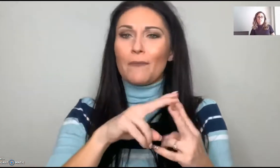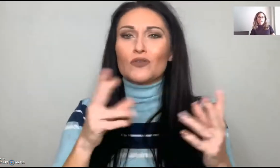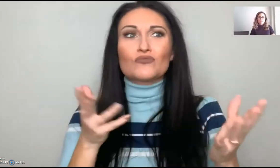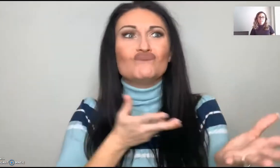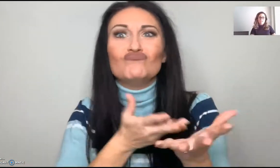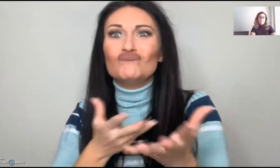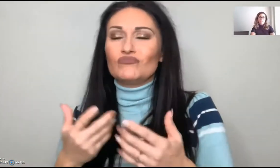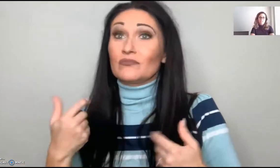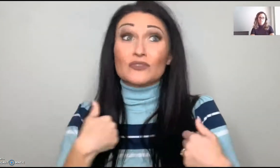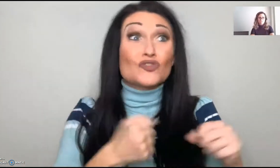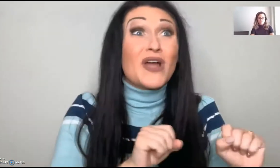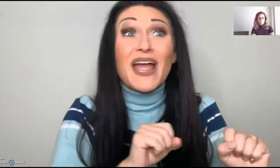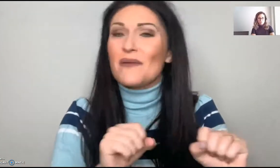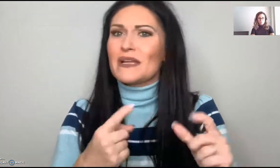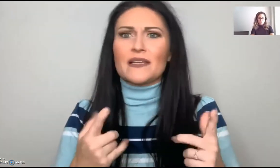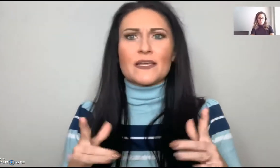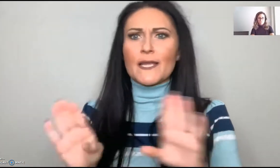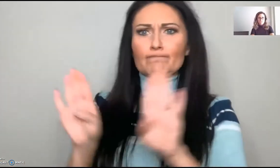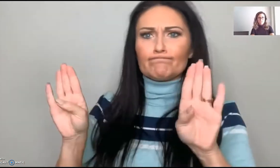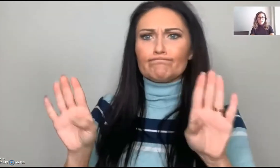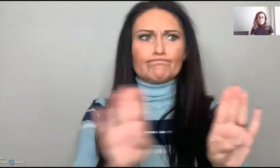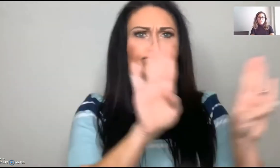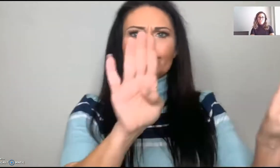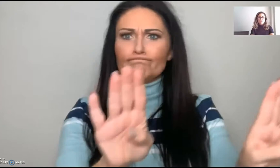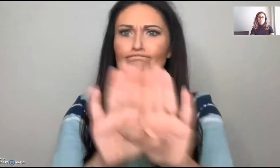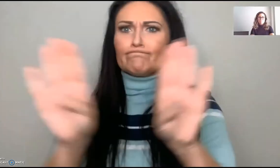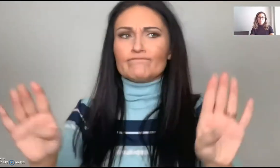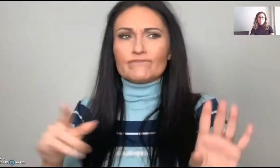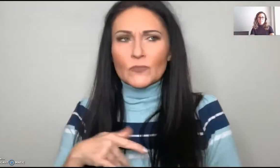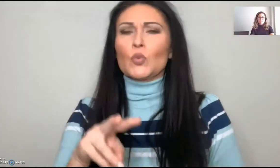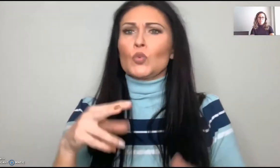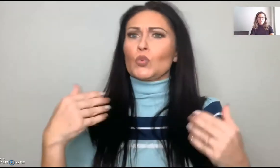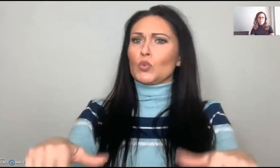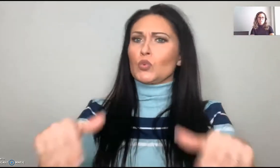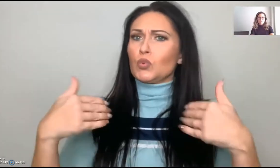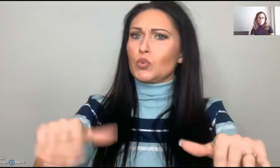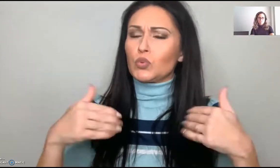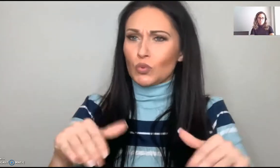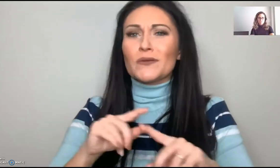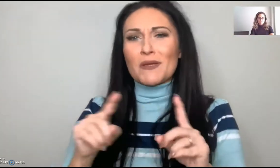had a special older couple to chat with. I tried, but many people just kept closing the doors to me.